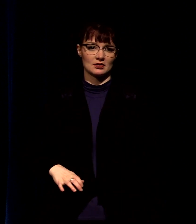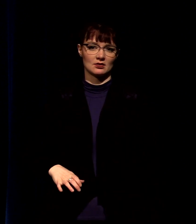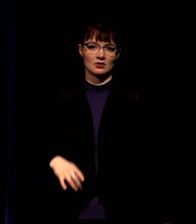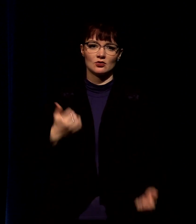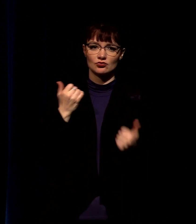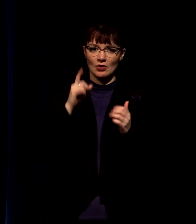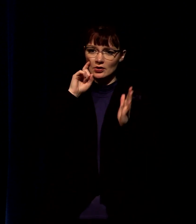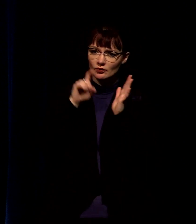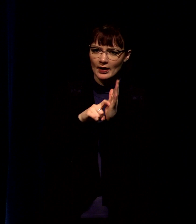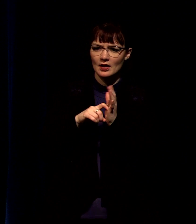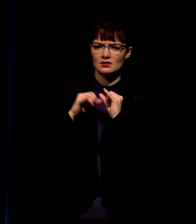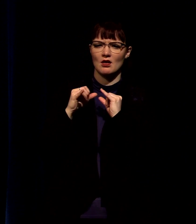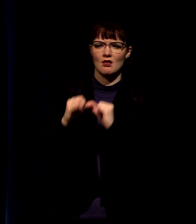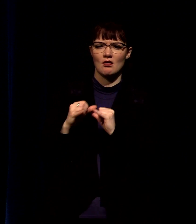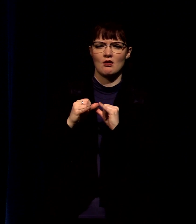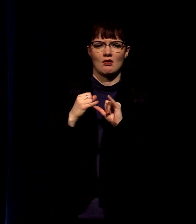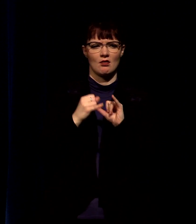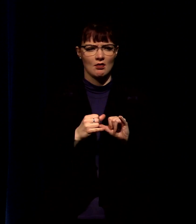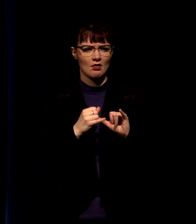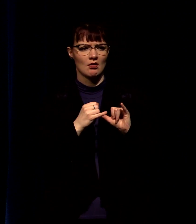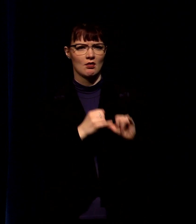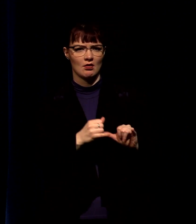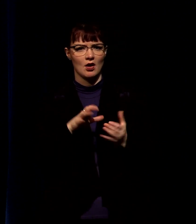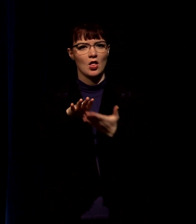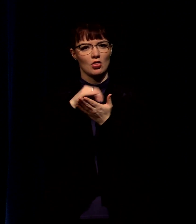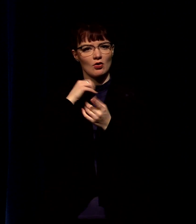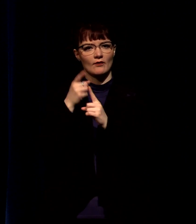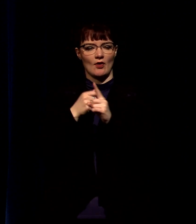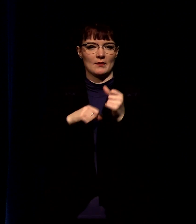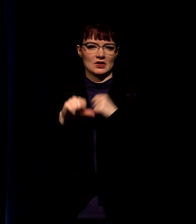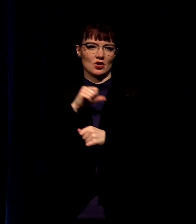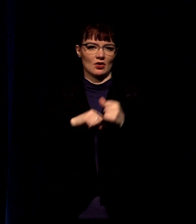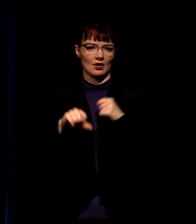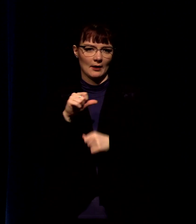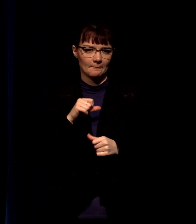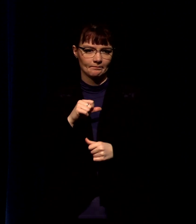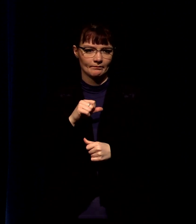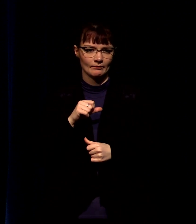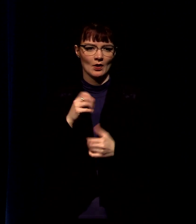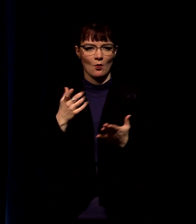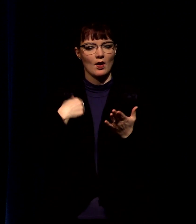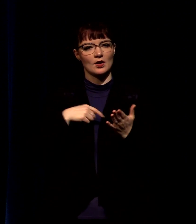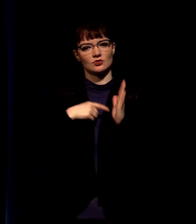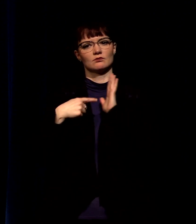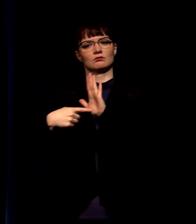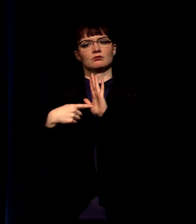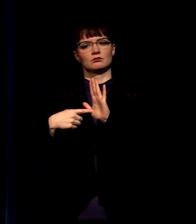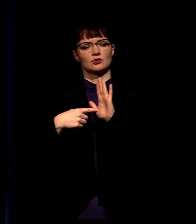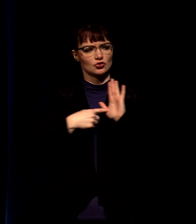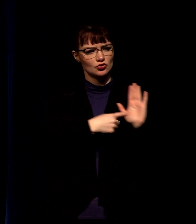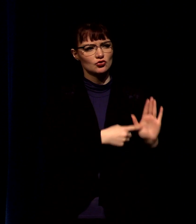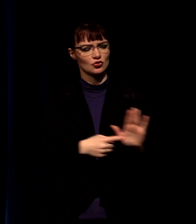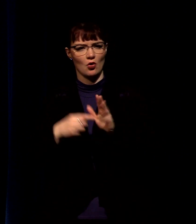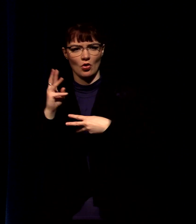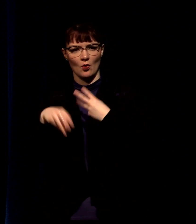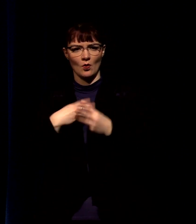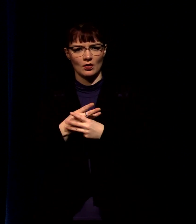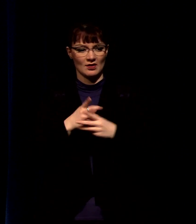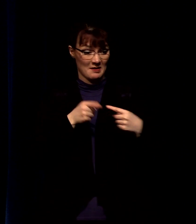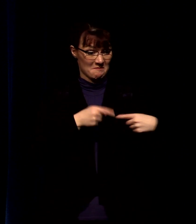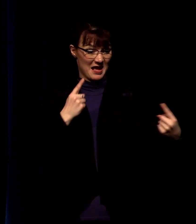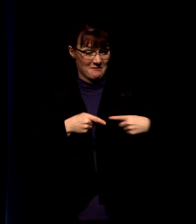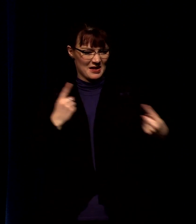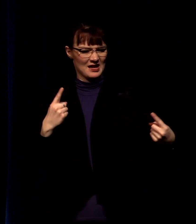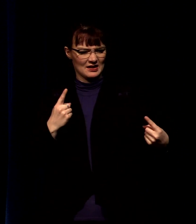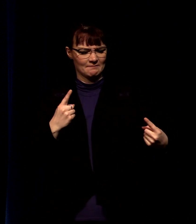have in jesus and learn from one another may we example for the world what it looks like to push away from polarization